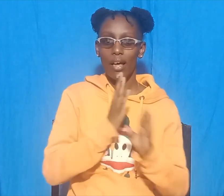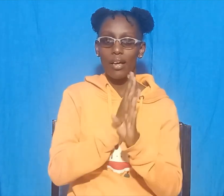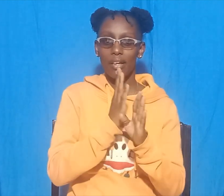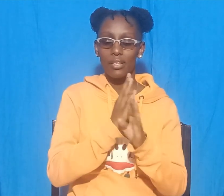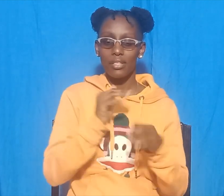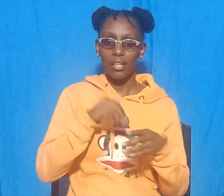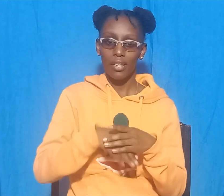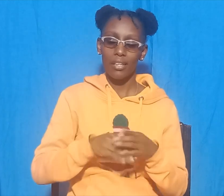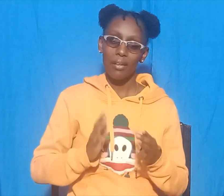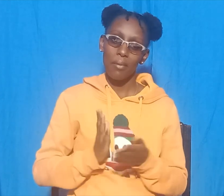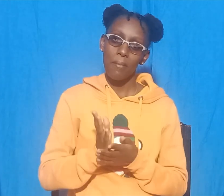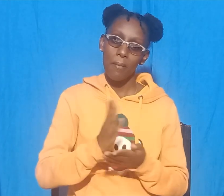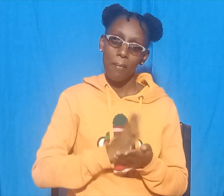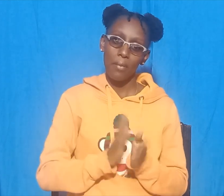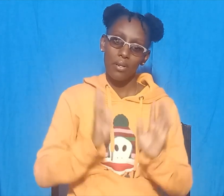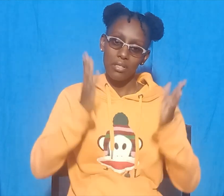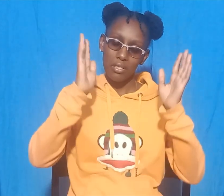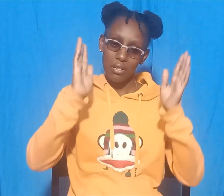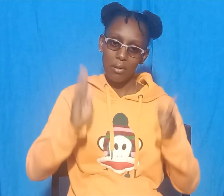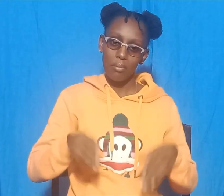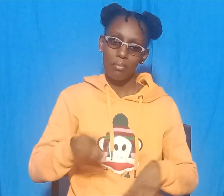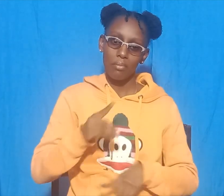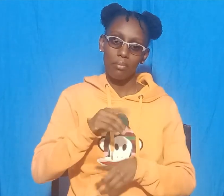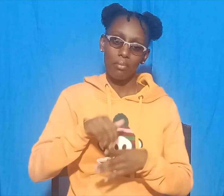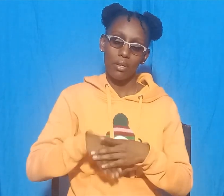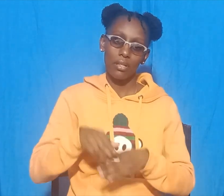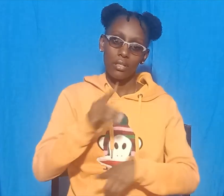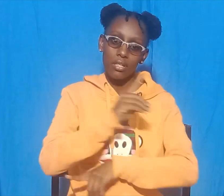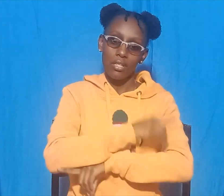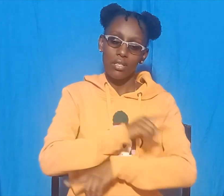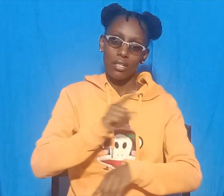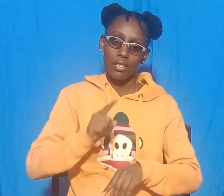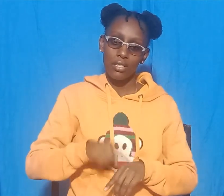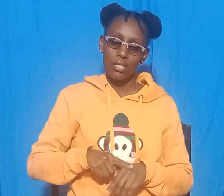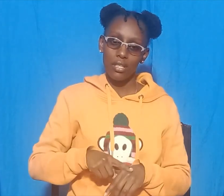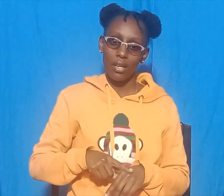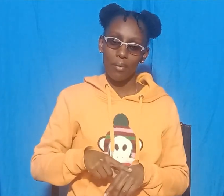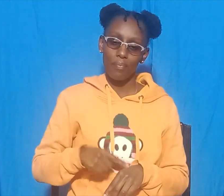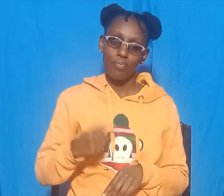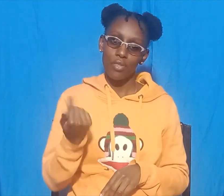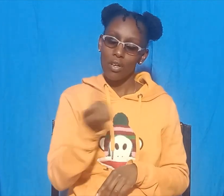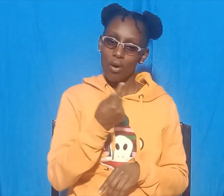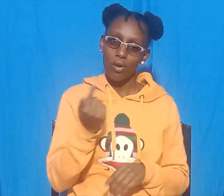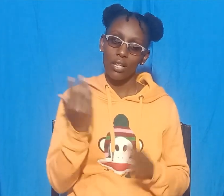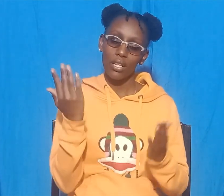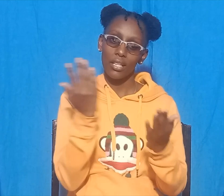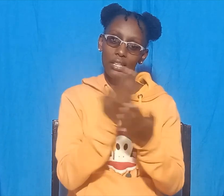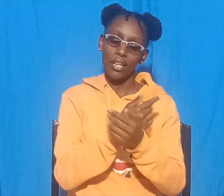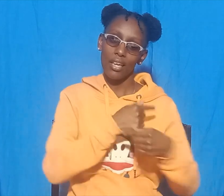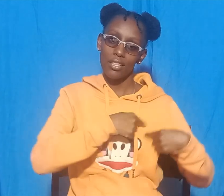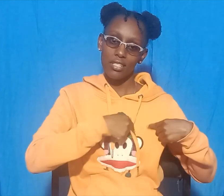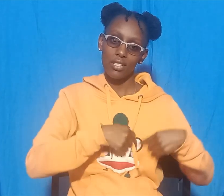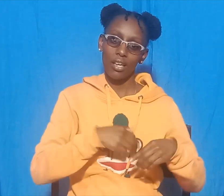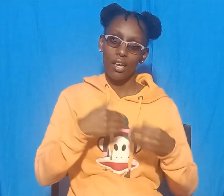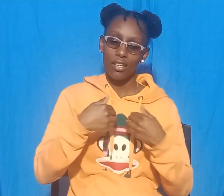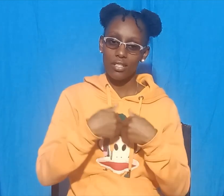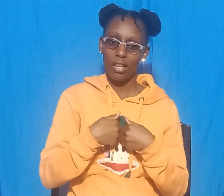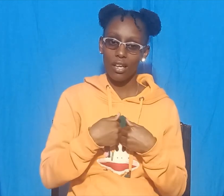of the big trees in the daytime. We take our hearts only at night. What will you